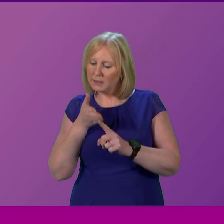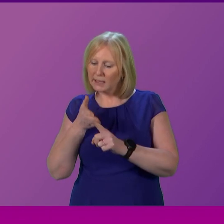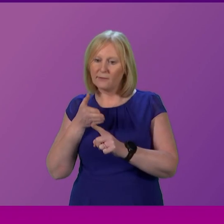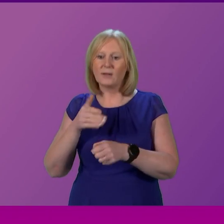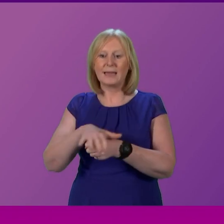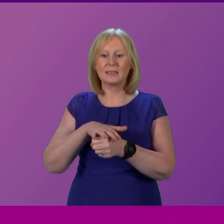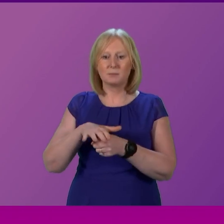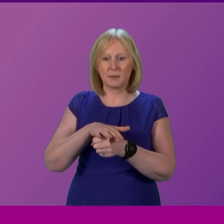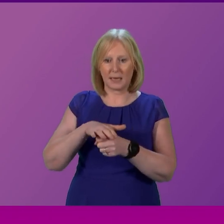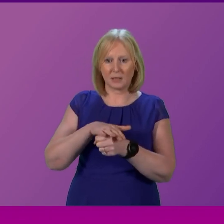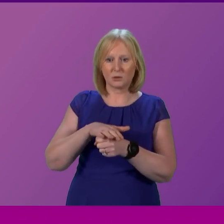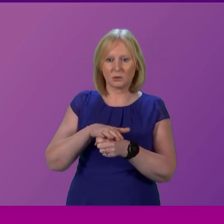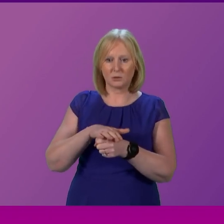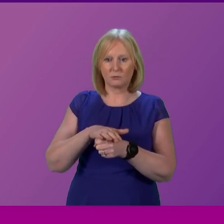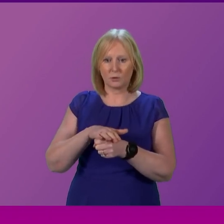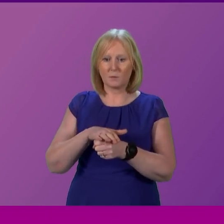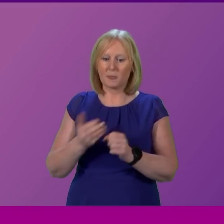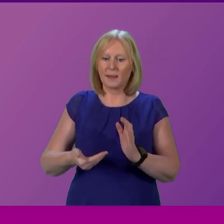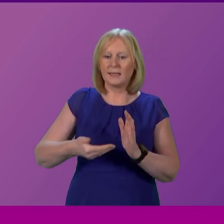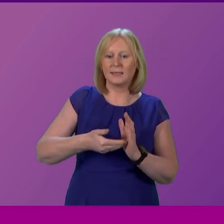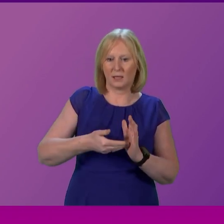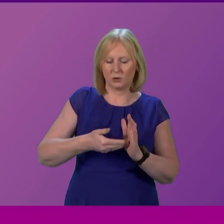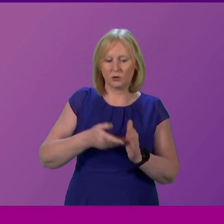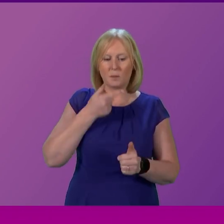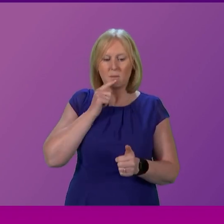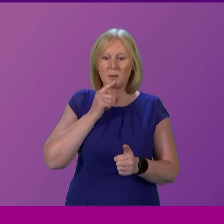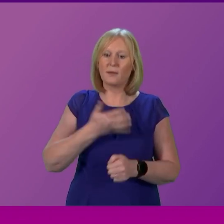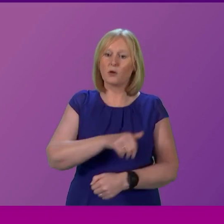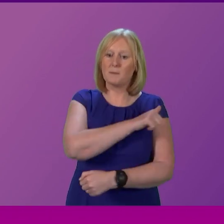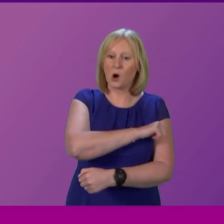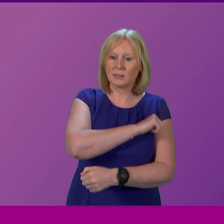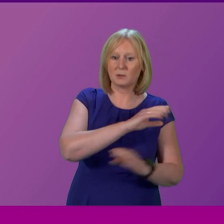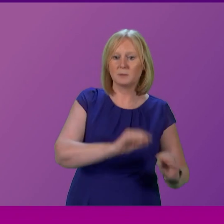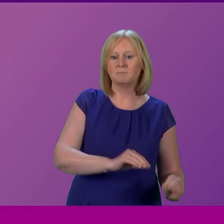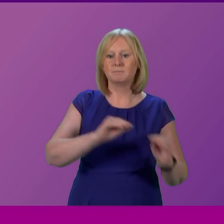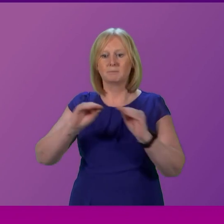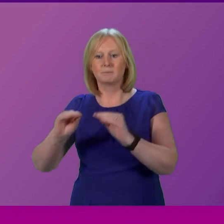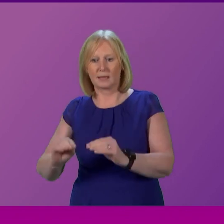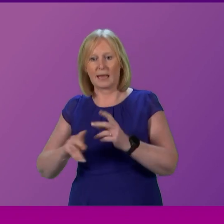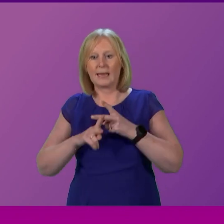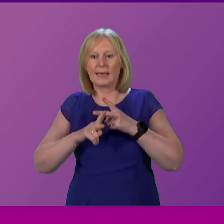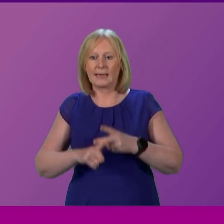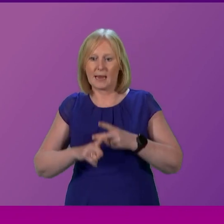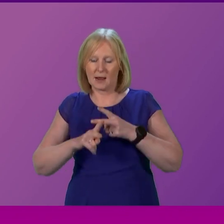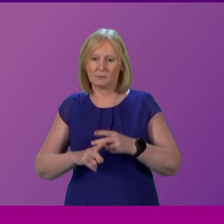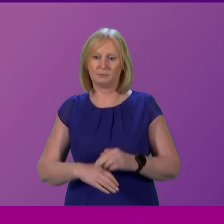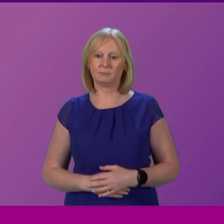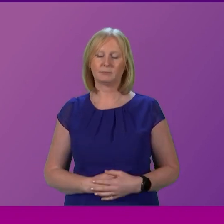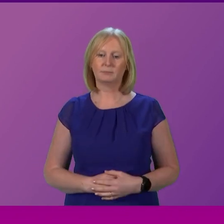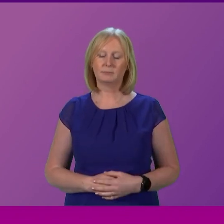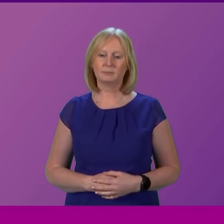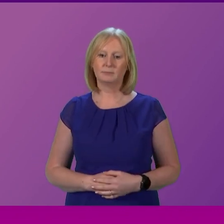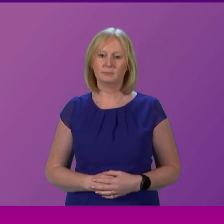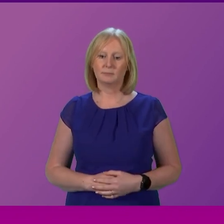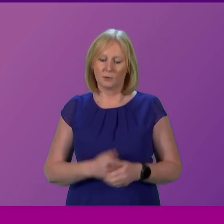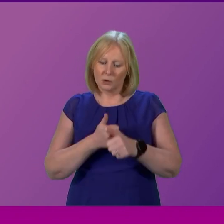homes to help provide additional pathways for people to be discharged from hospital in a timely and safe fashion. To